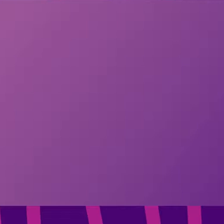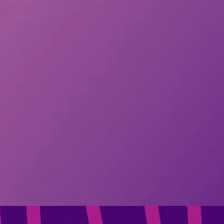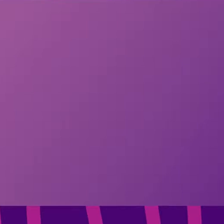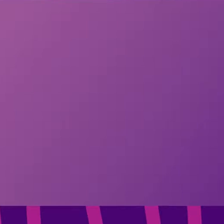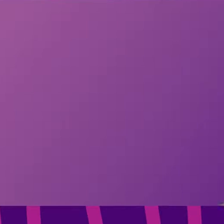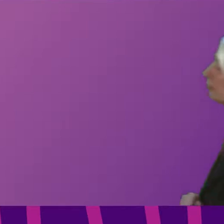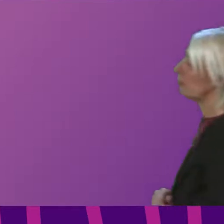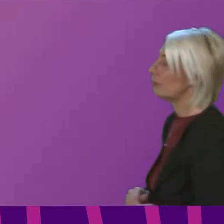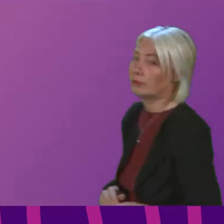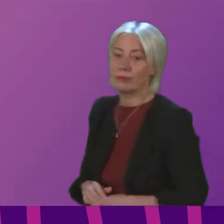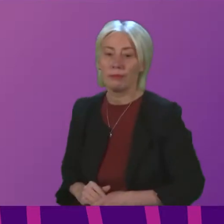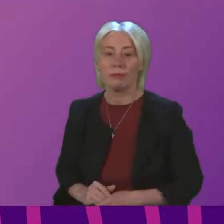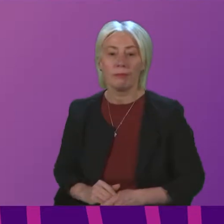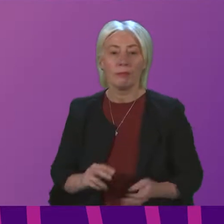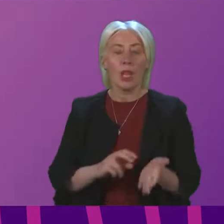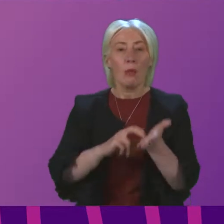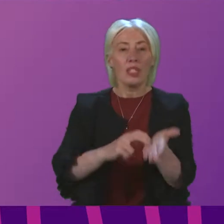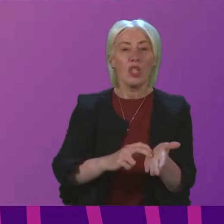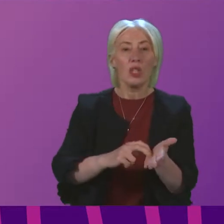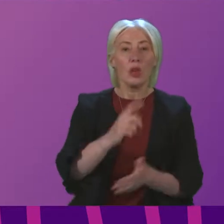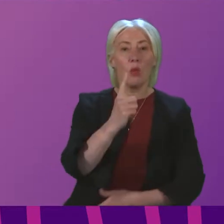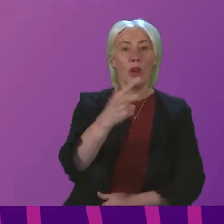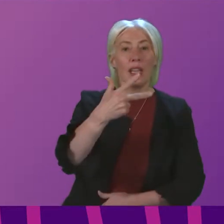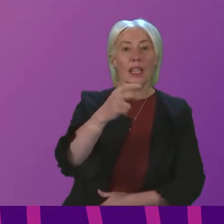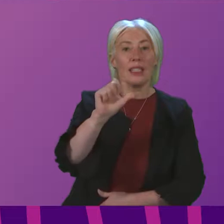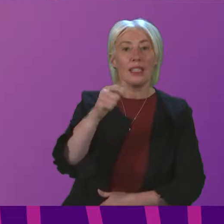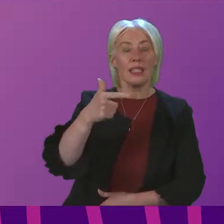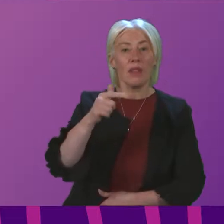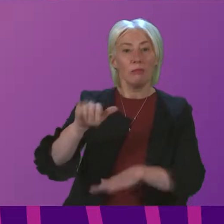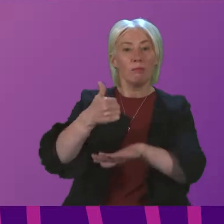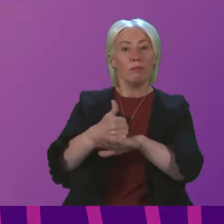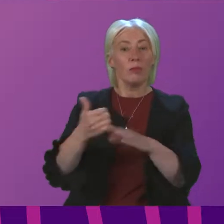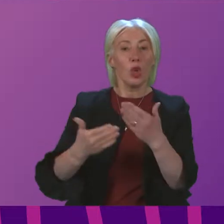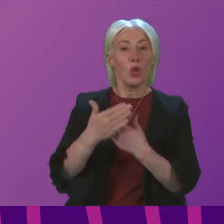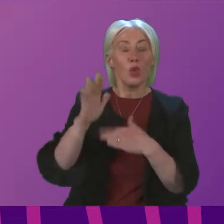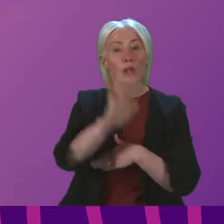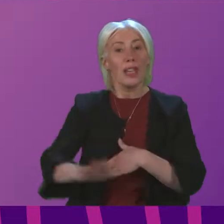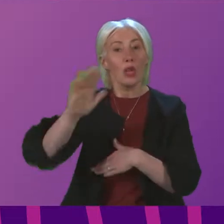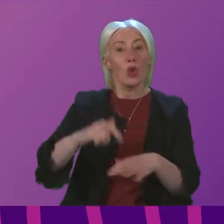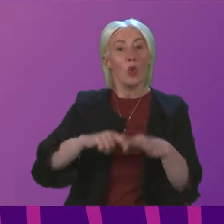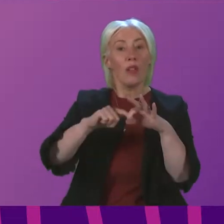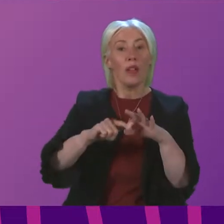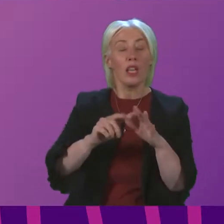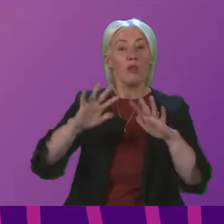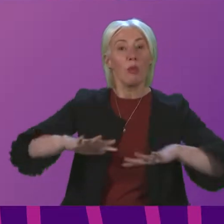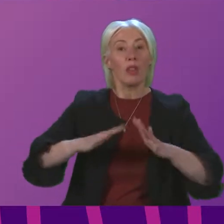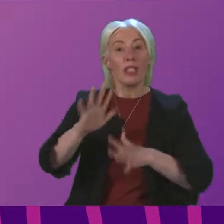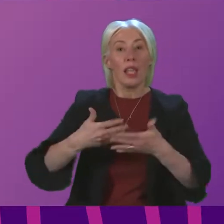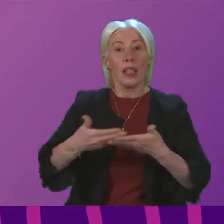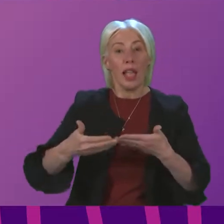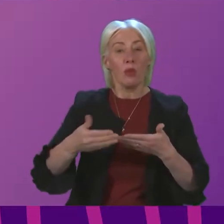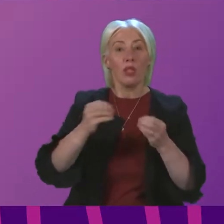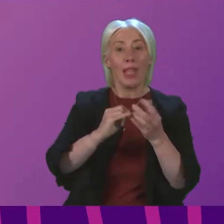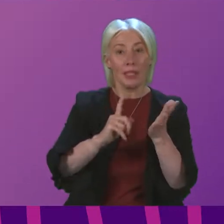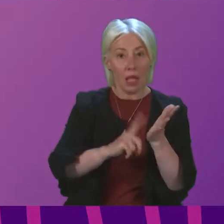Petition number 1867 establish a new national qualification for British Sign Language. And I